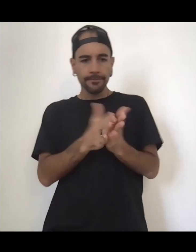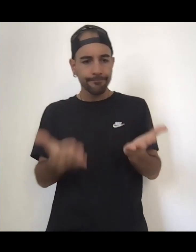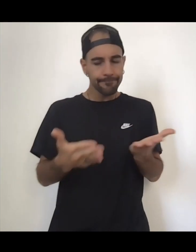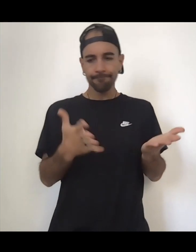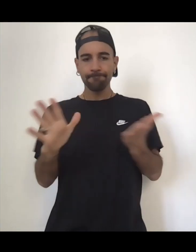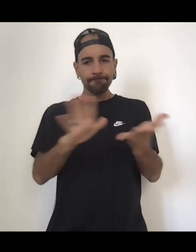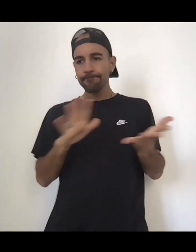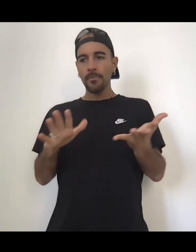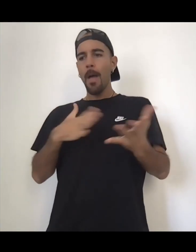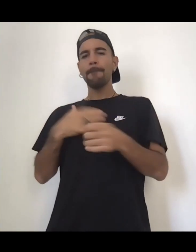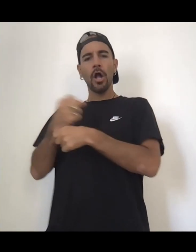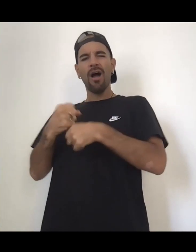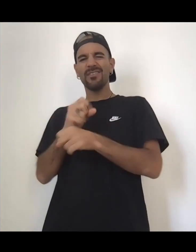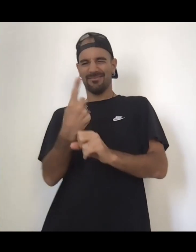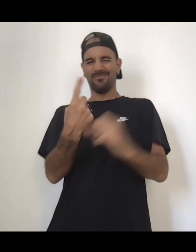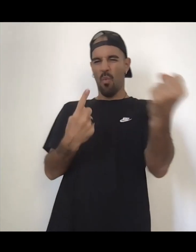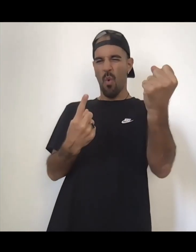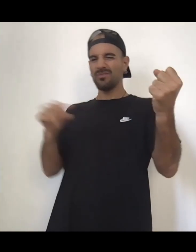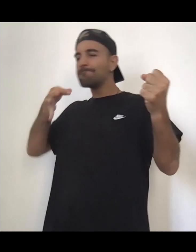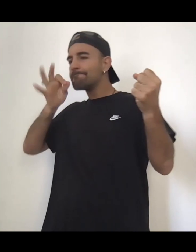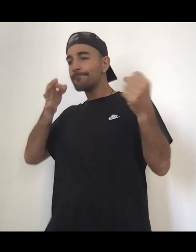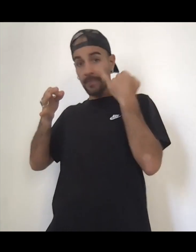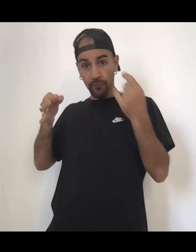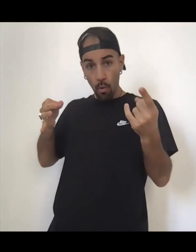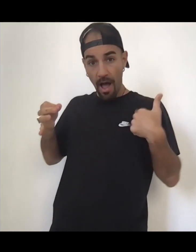Sorry, this is, if you have water, take a sip of your water.